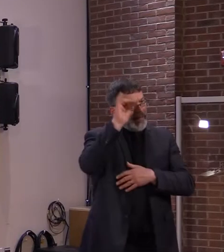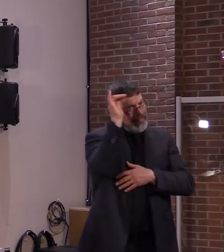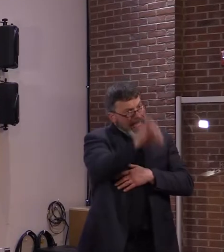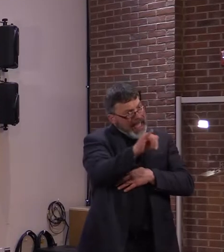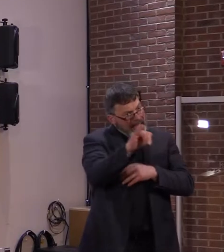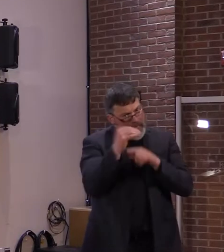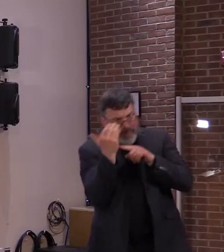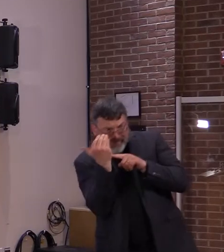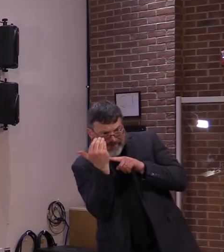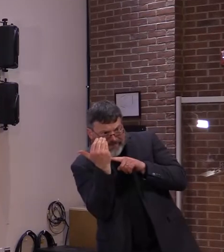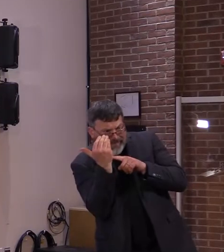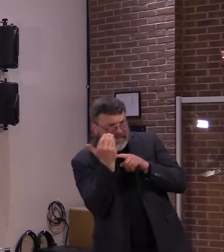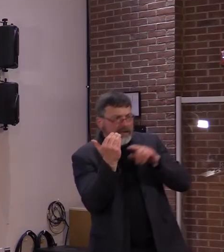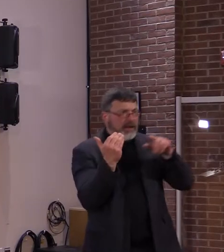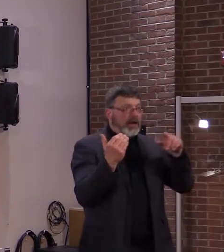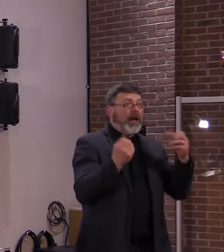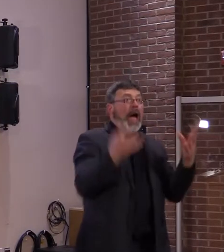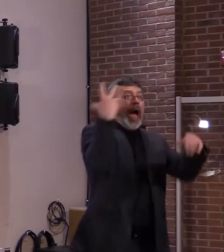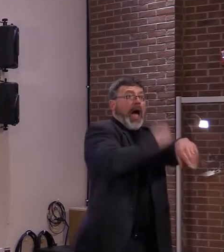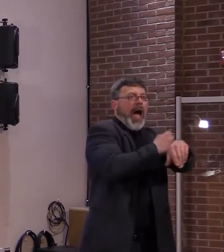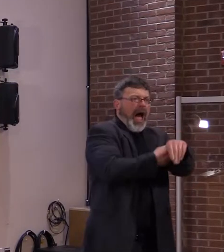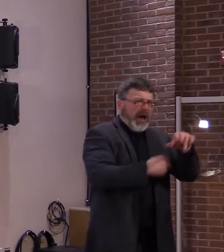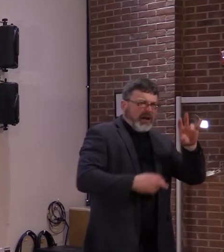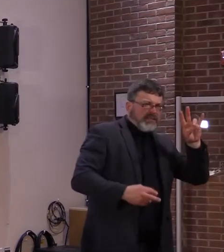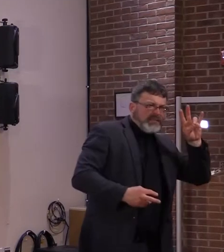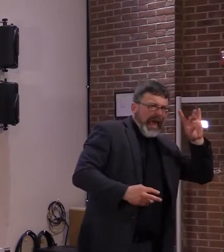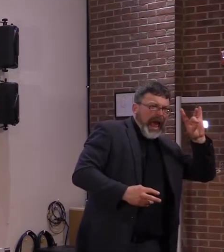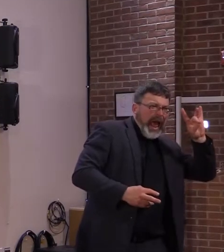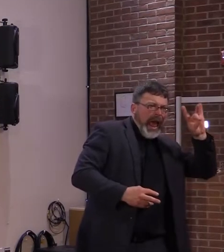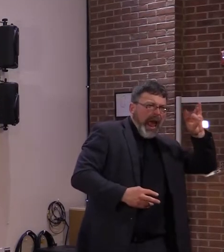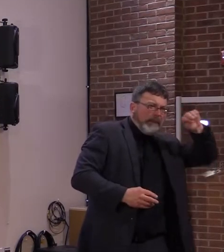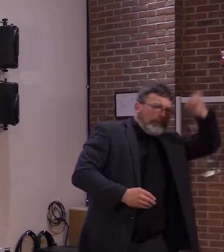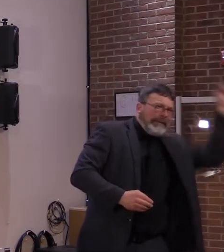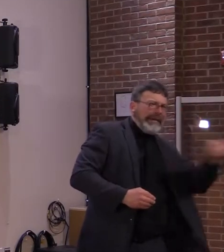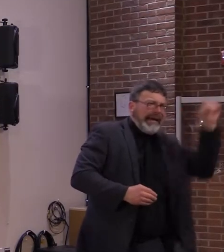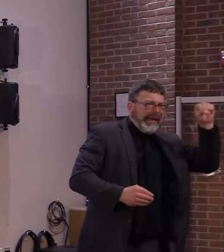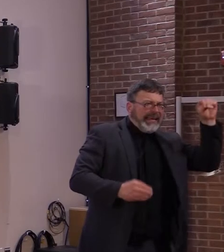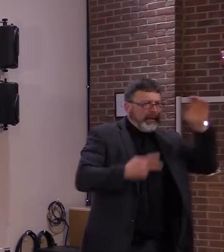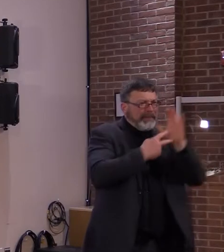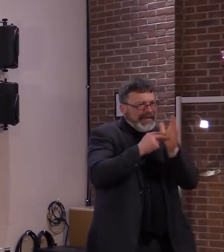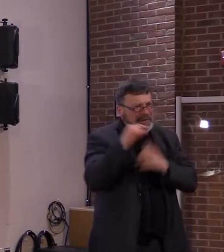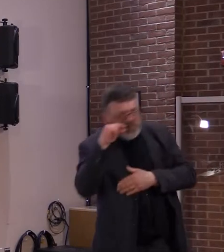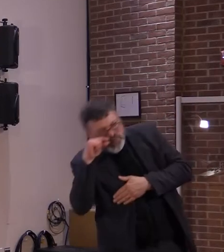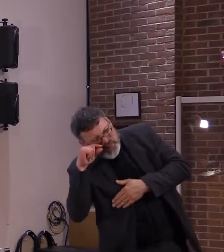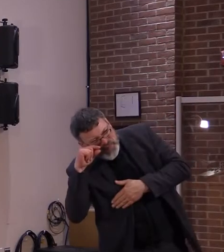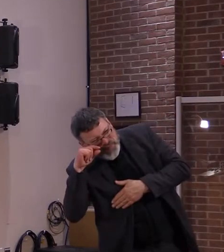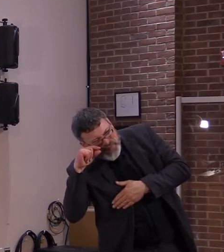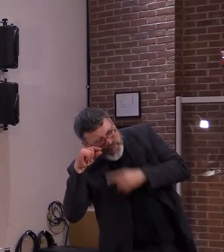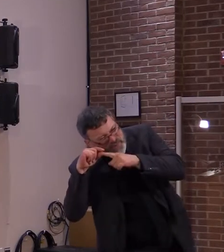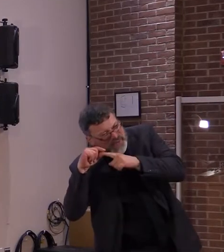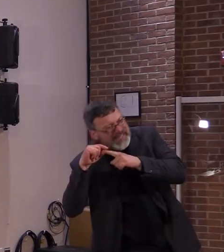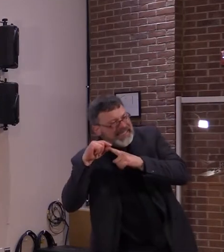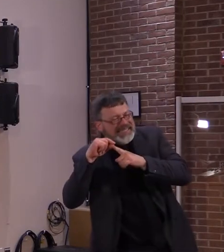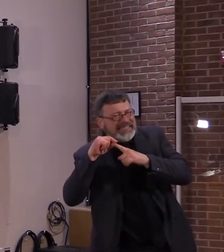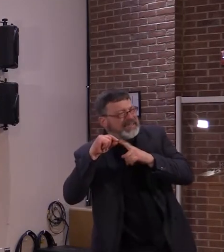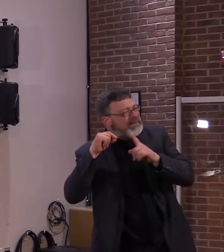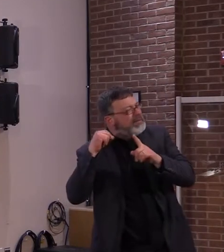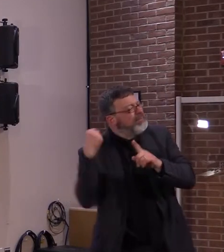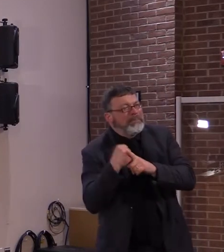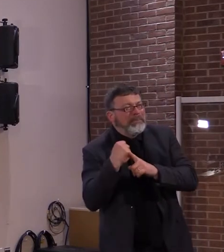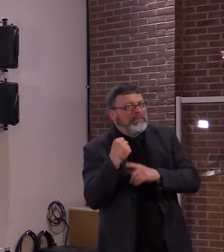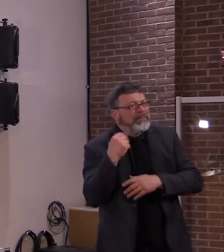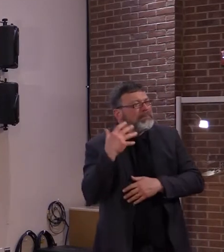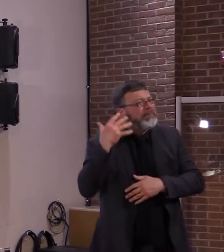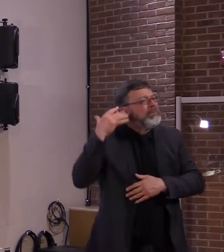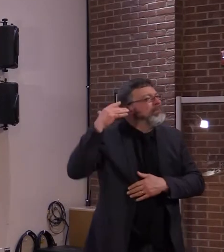can be serious, and we all need to be vigilant, when it comes to this risk, the potential risk from COVID-19 is